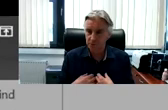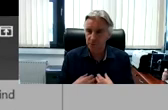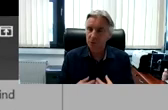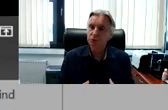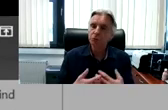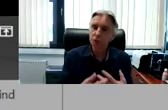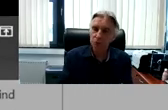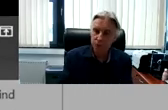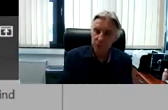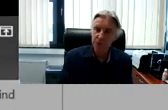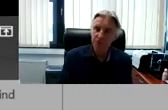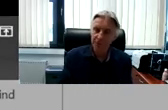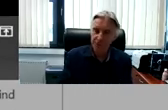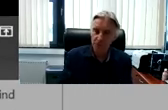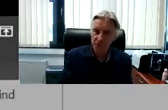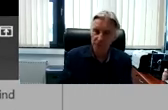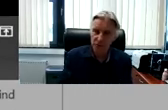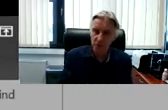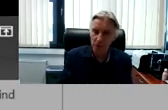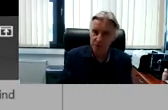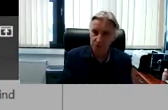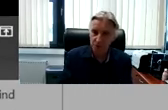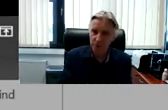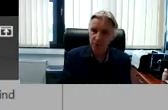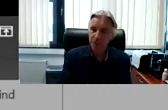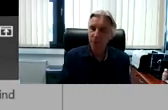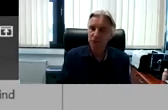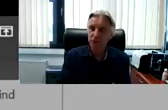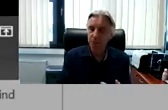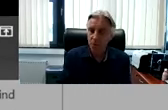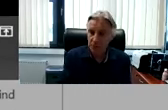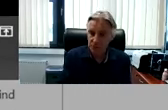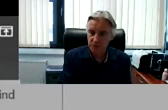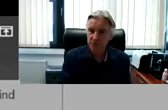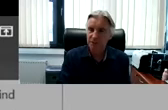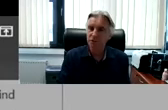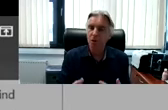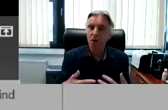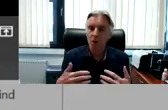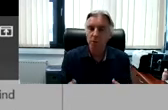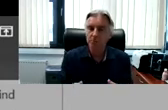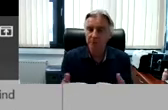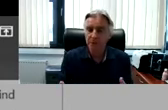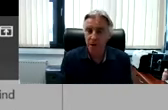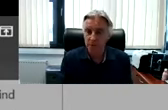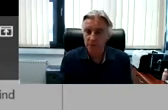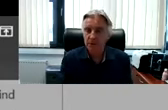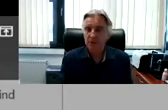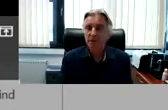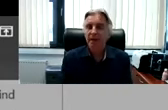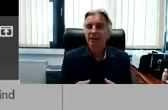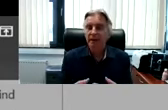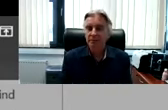are not. So use the fair trade organization also for support in your own PR.